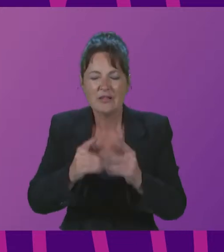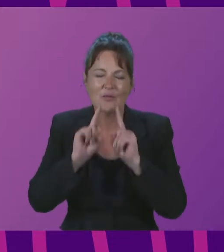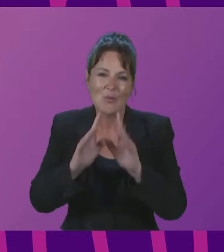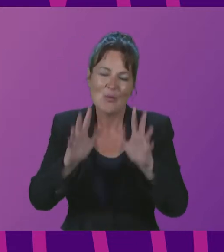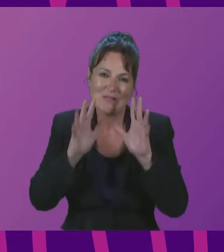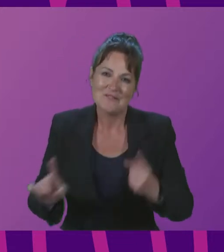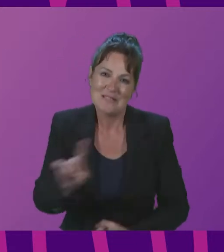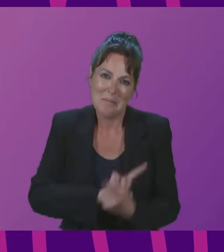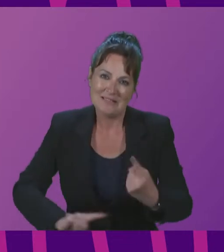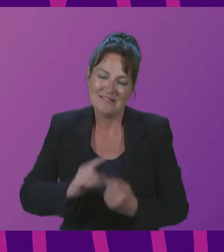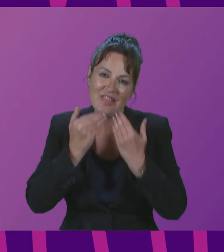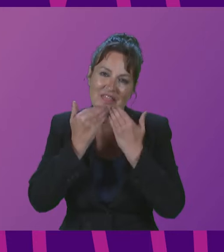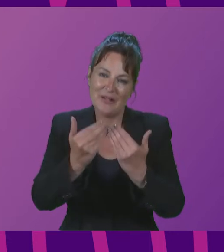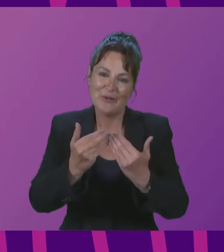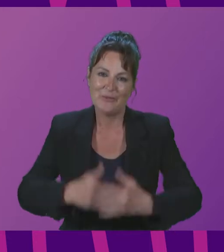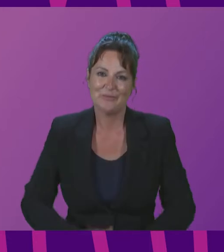summit thank